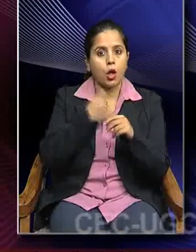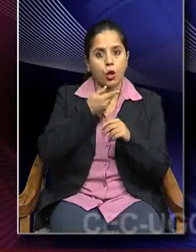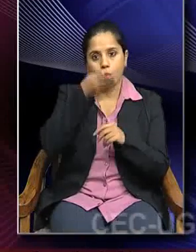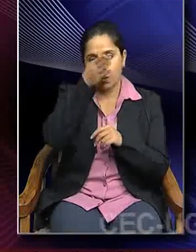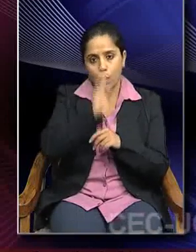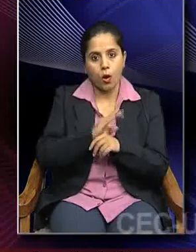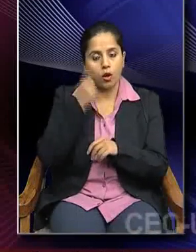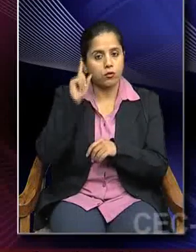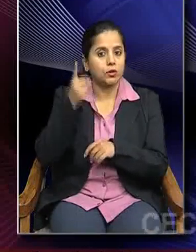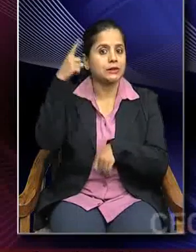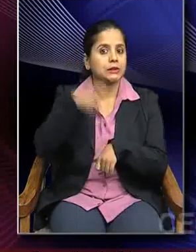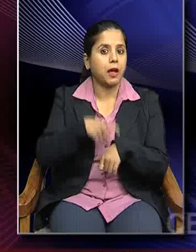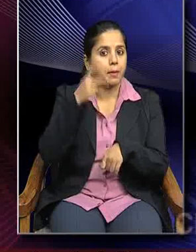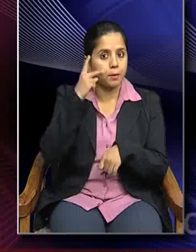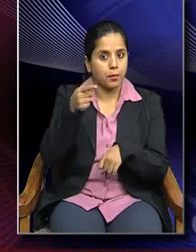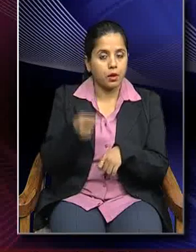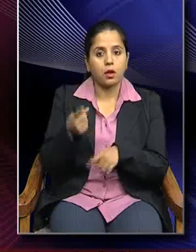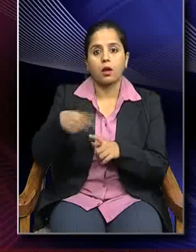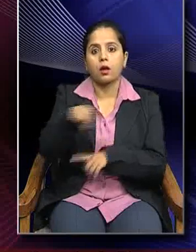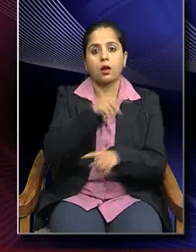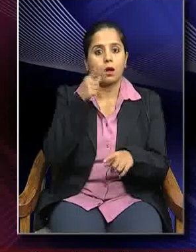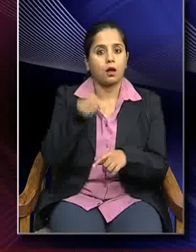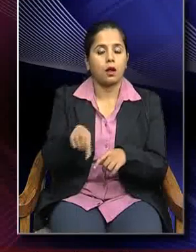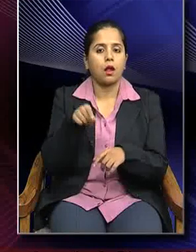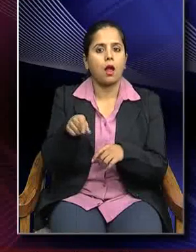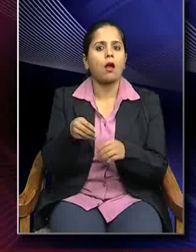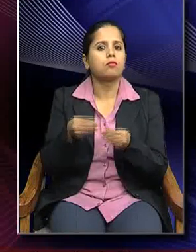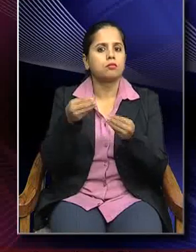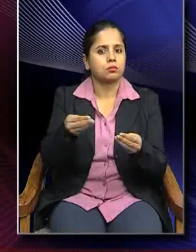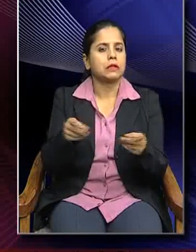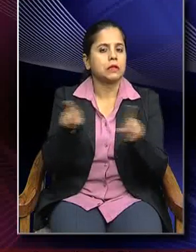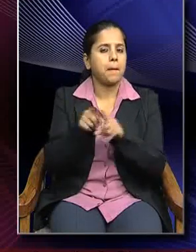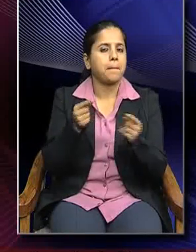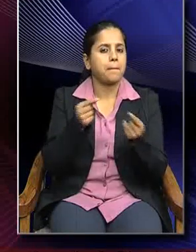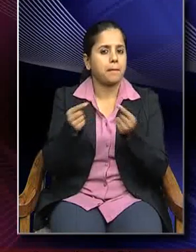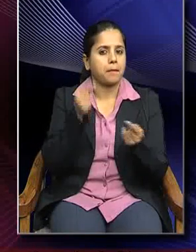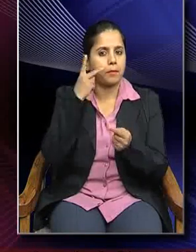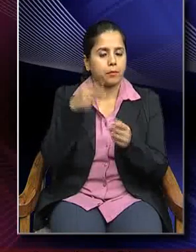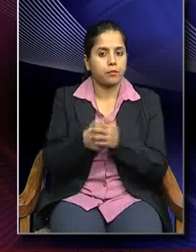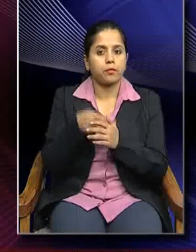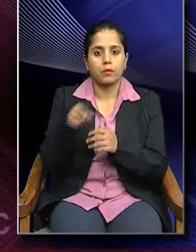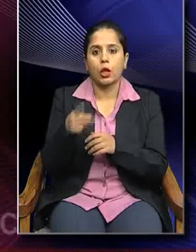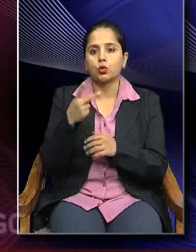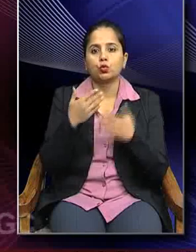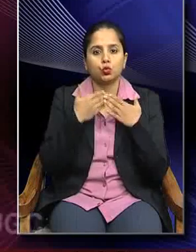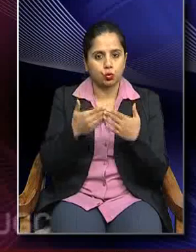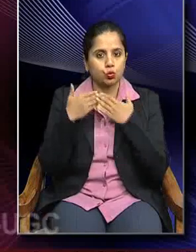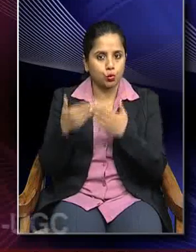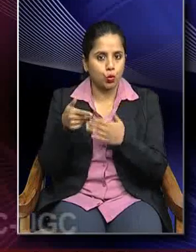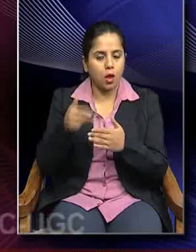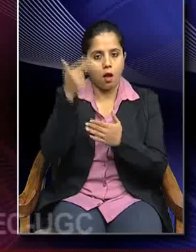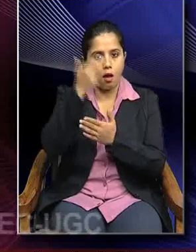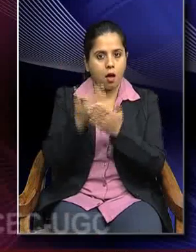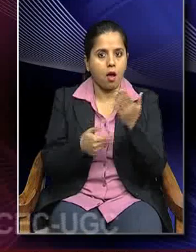goddesses for the first time, they were rendered as such by these two schools of art